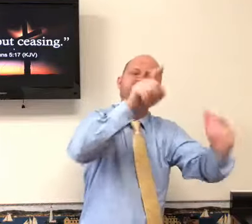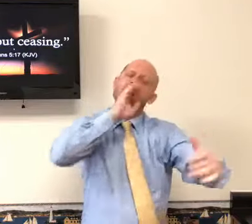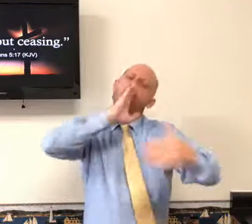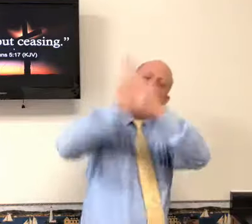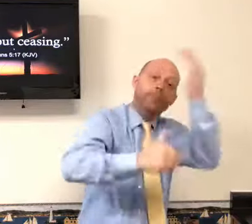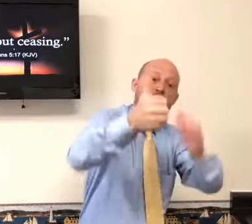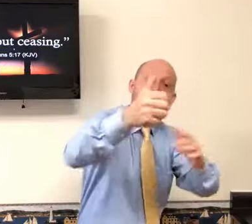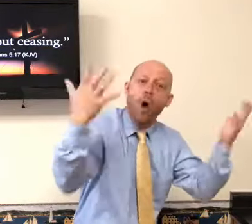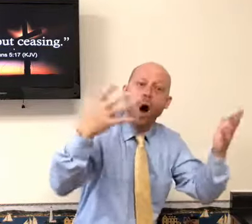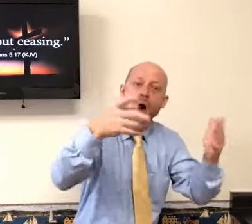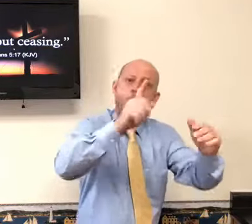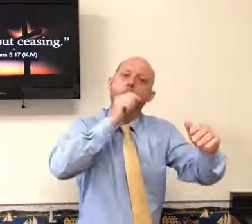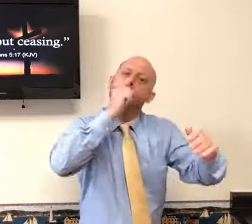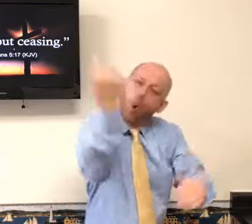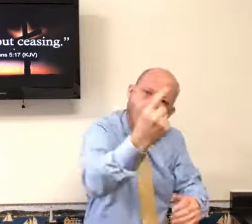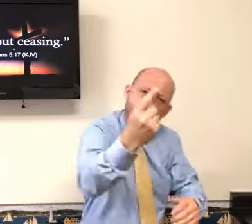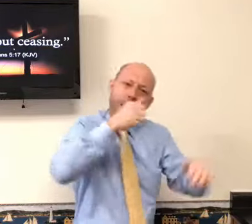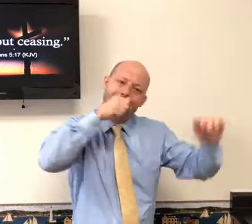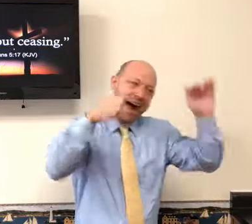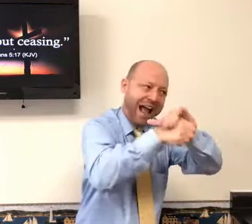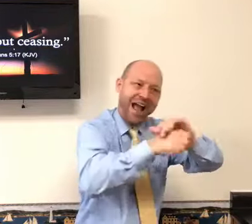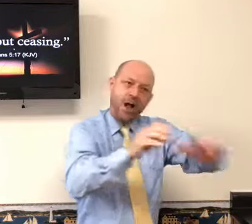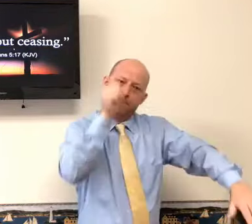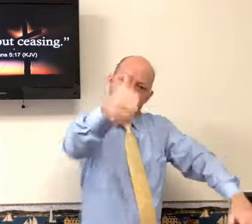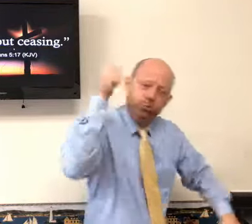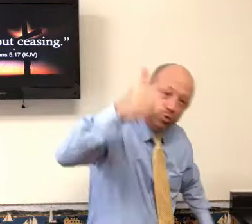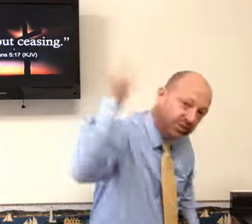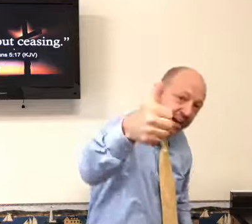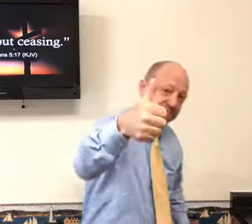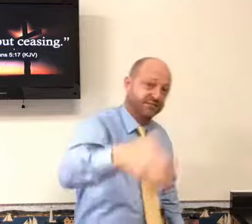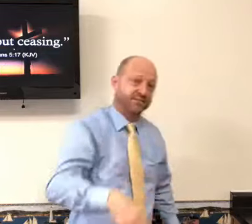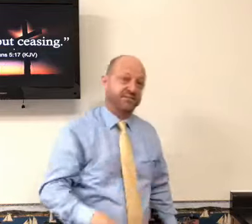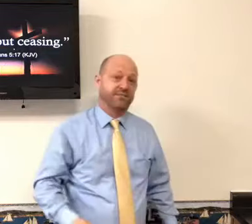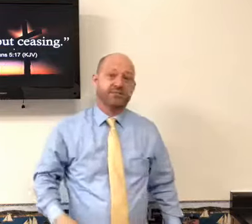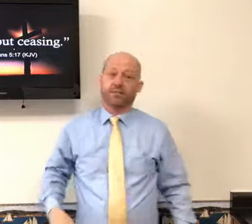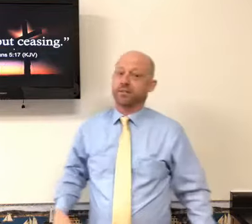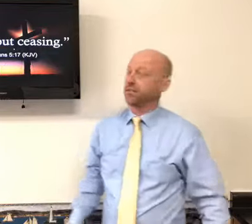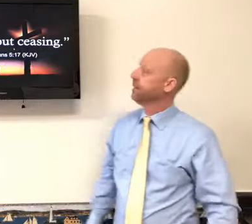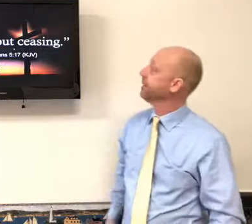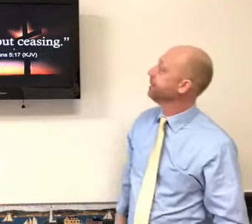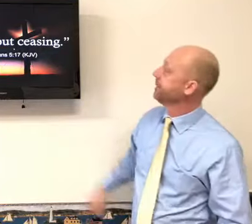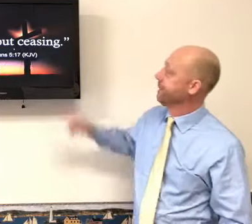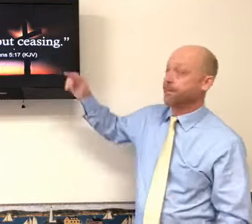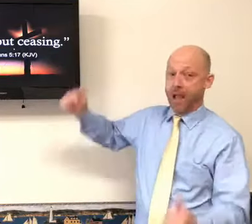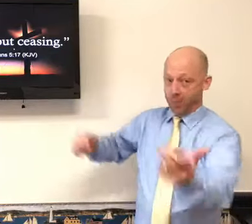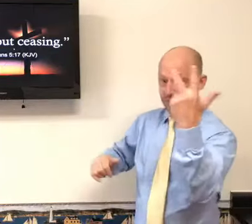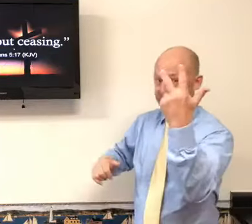That's baloney. Throw all that away. You need to humble yourself. Hide. Be by yourself with God alone.